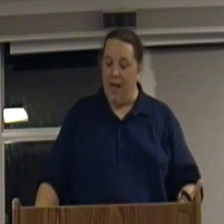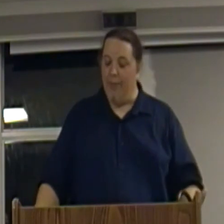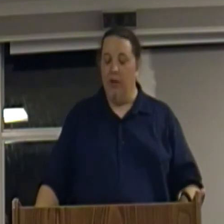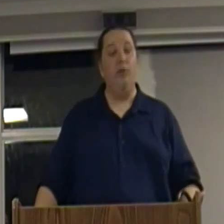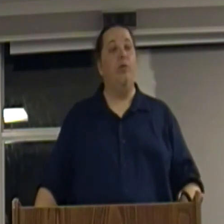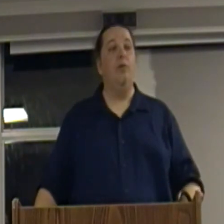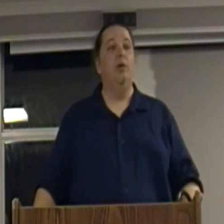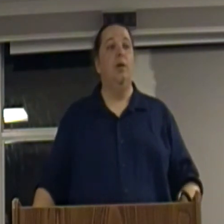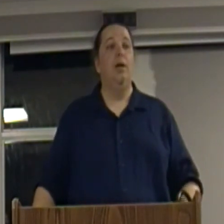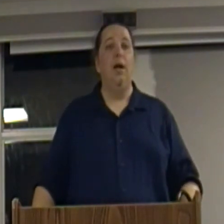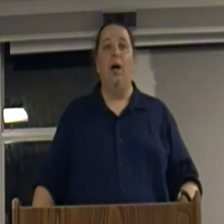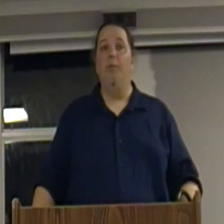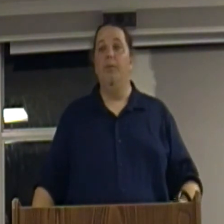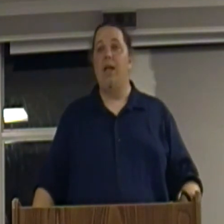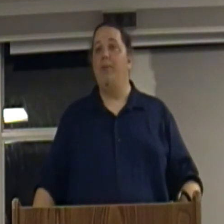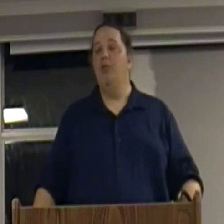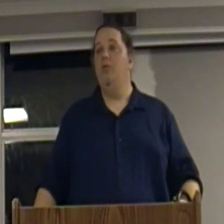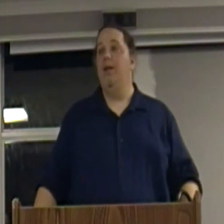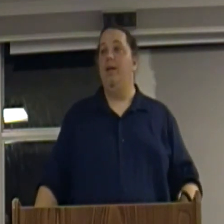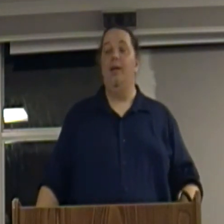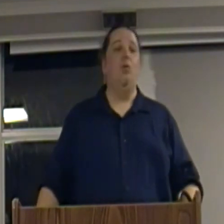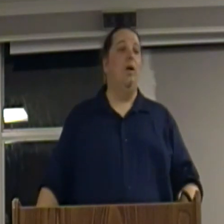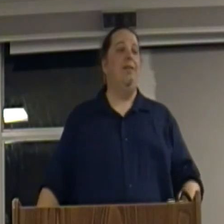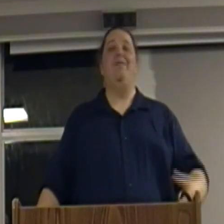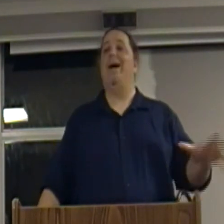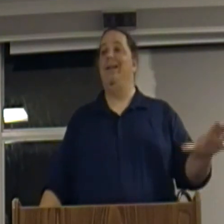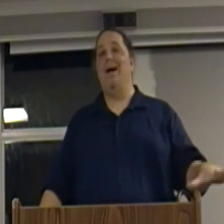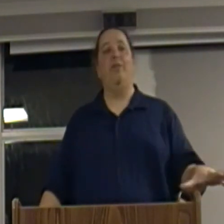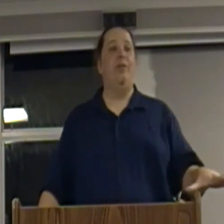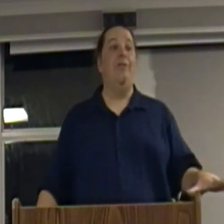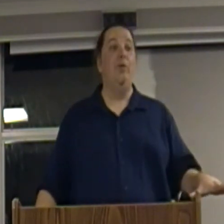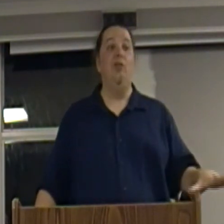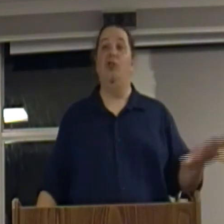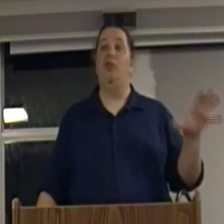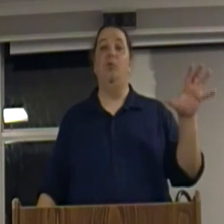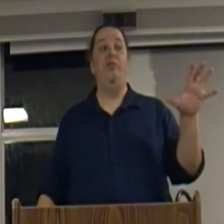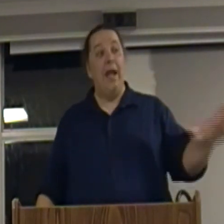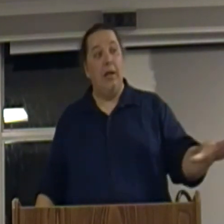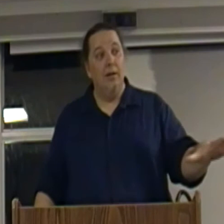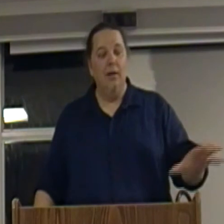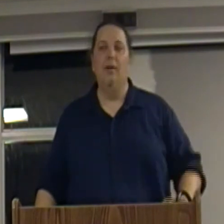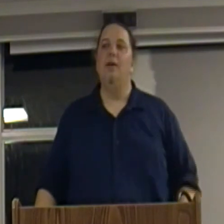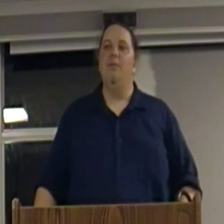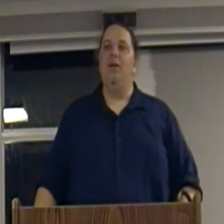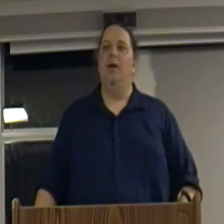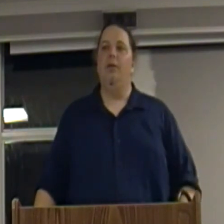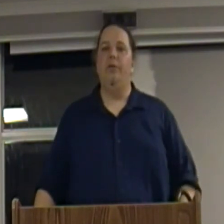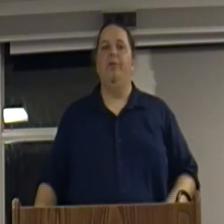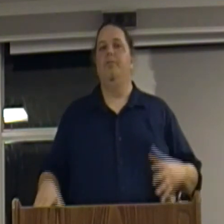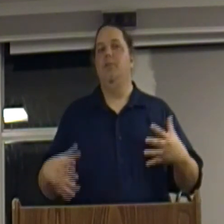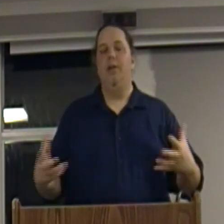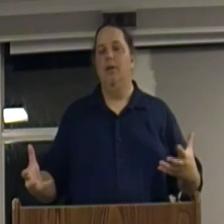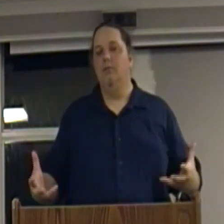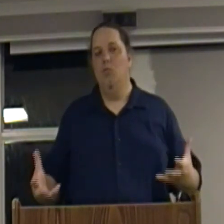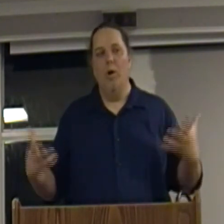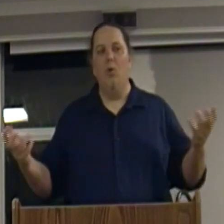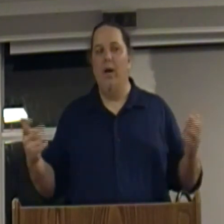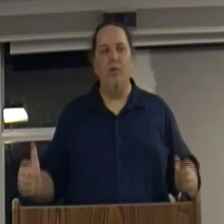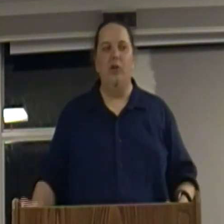capitalists capitalists would be like you know what they've got a lot of stuff we could just go take because you know one of the ways of